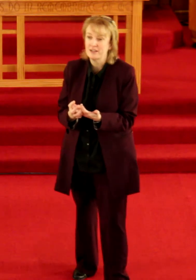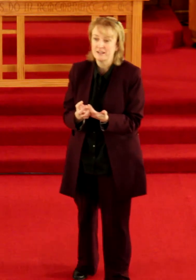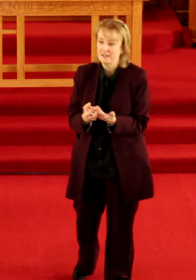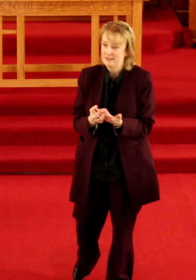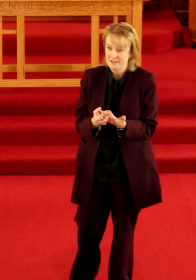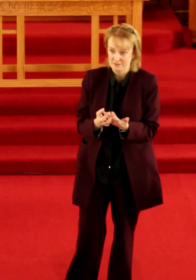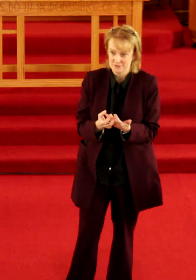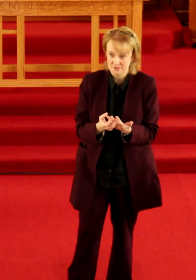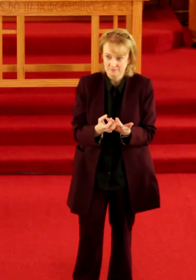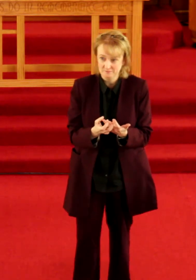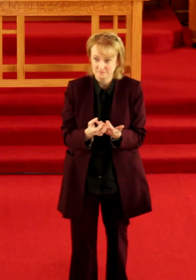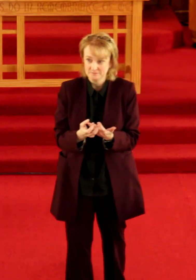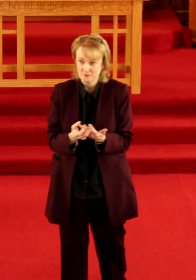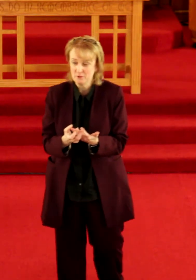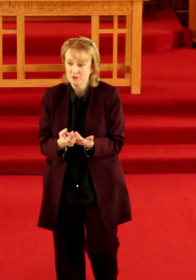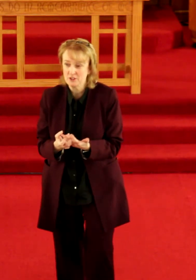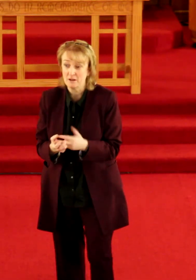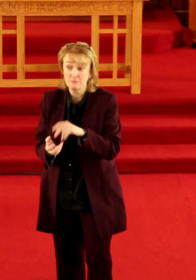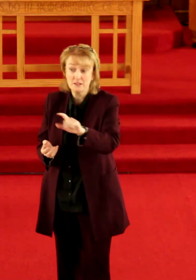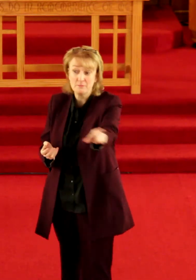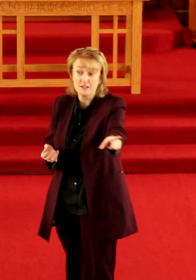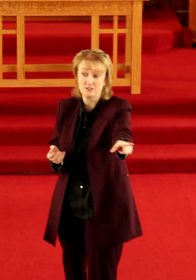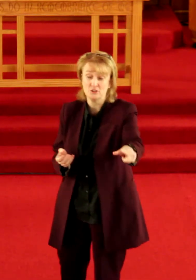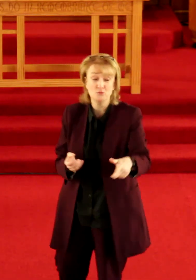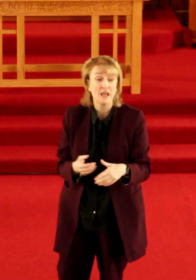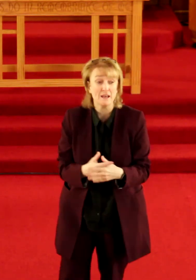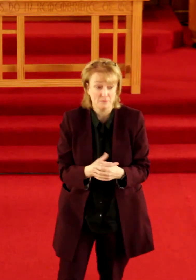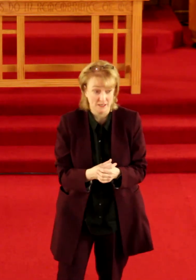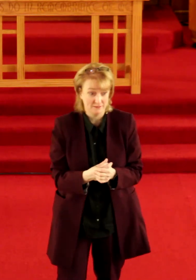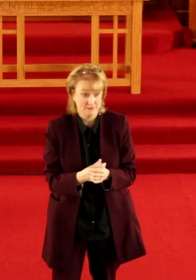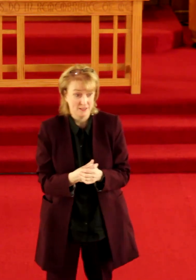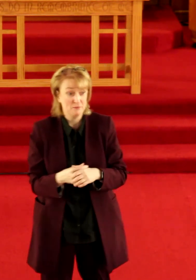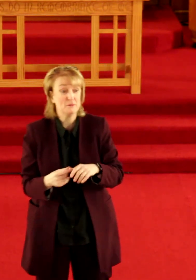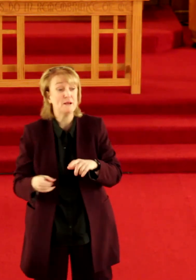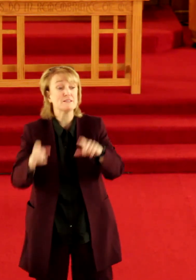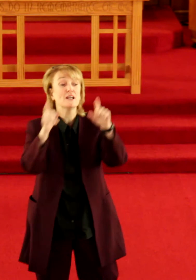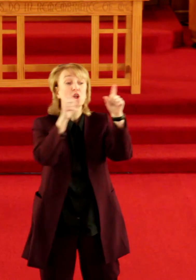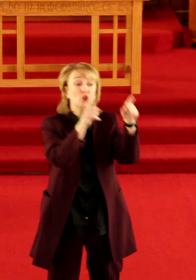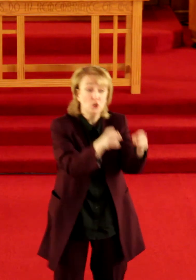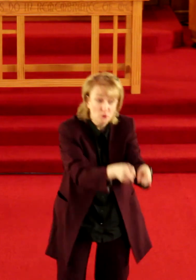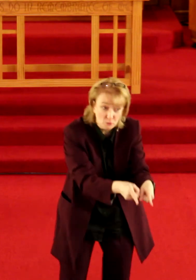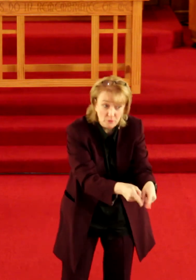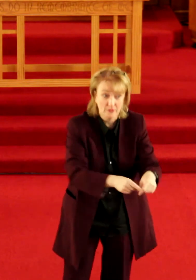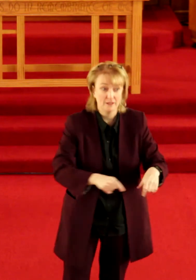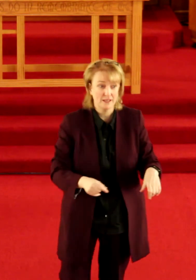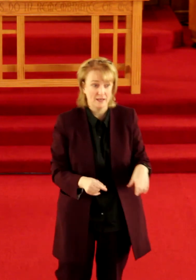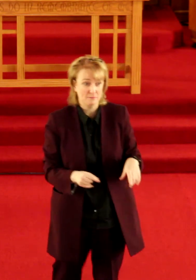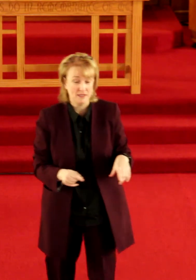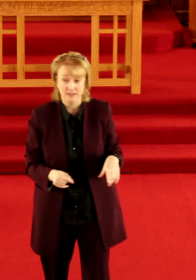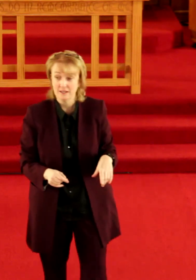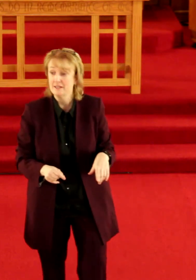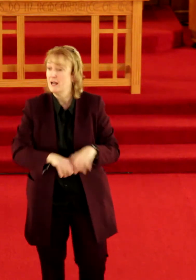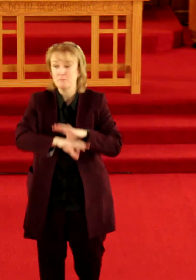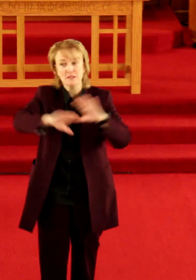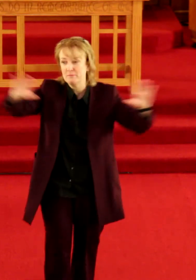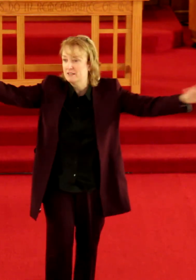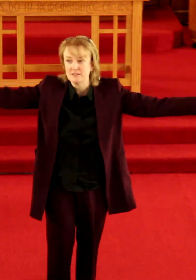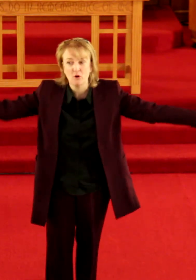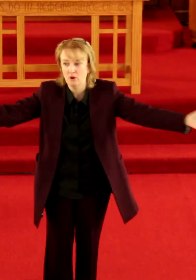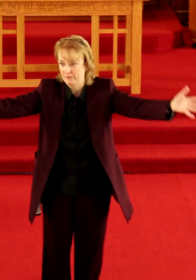else we are taught be the best that you can be be the best that you can be not be the best that all of